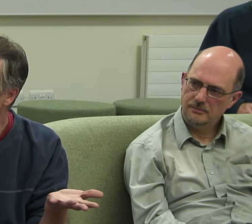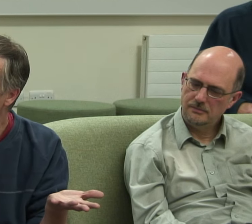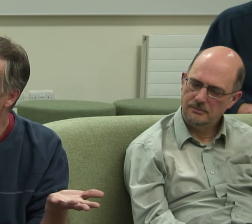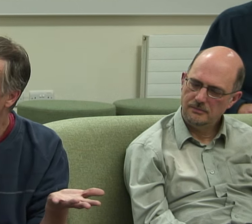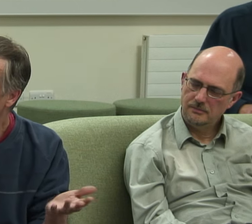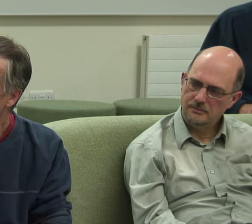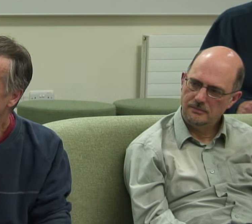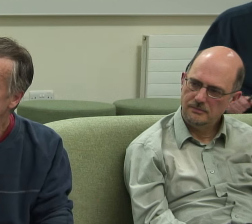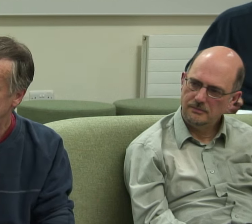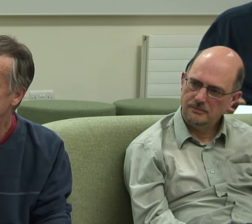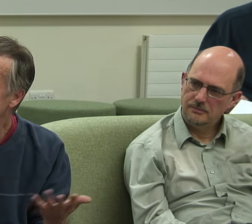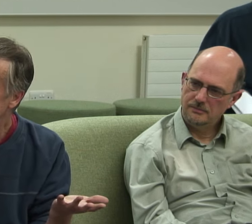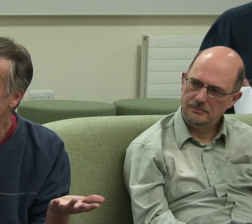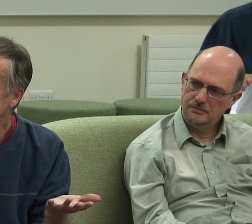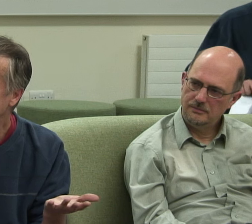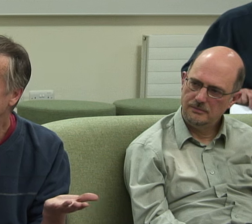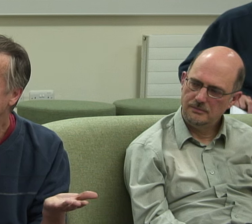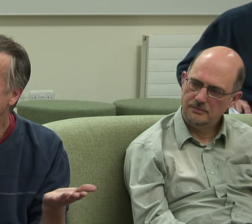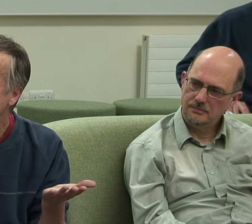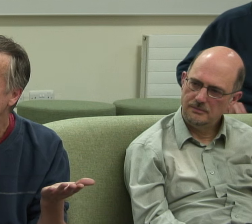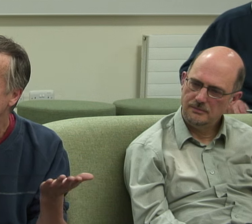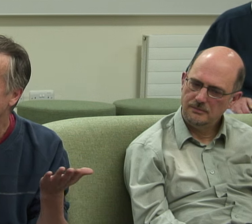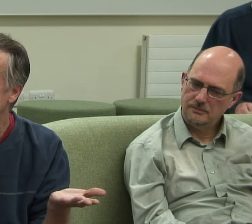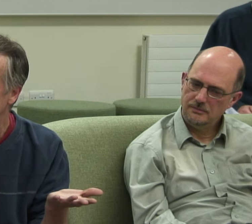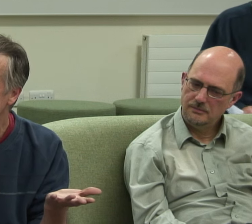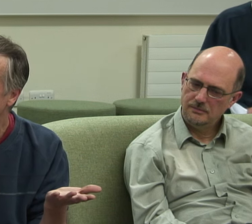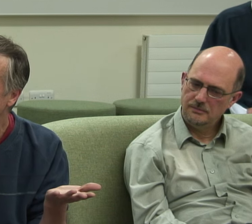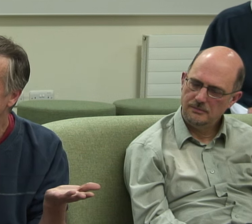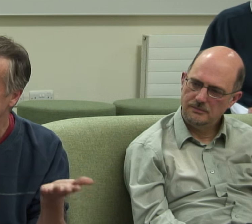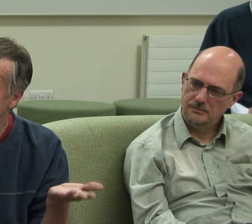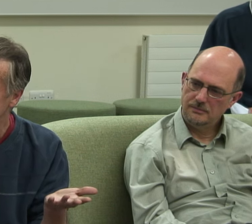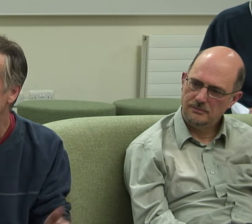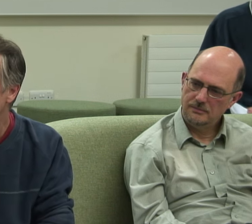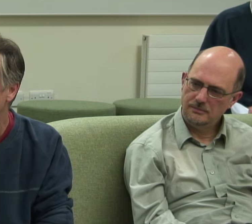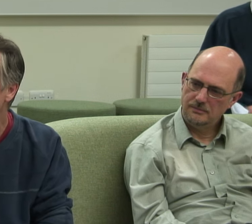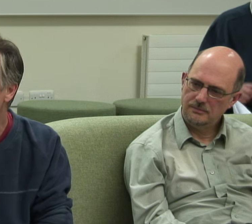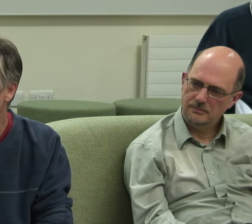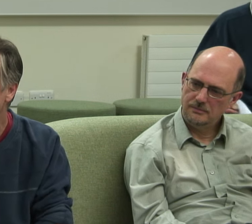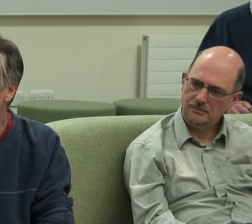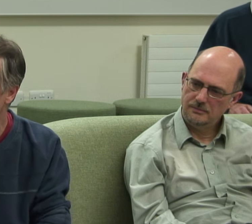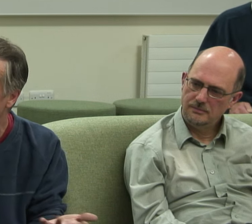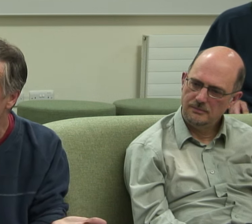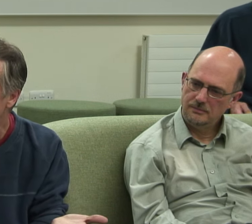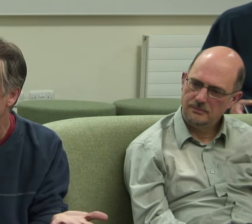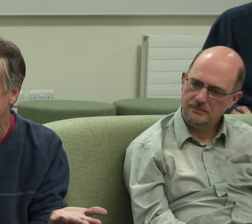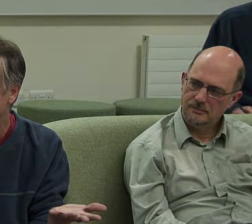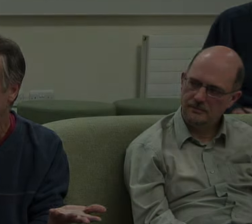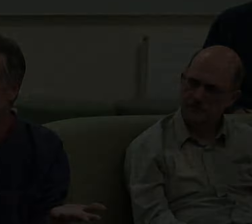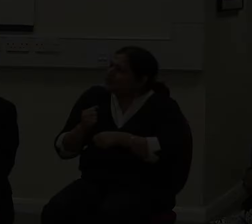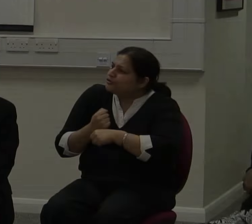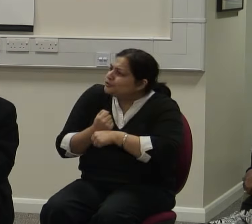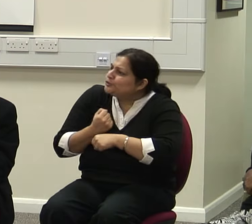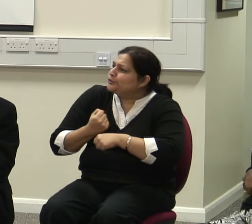anything but I wondered do you think there is anything, any activity that can be reasonably undertaken to help people?